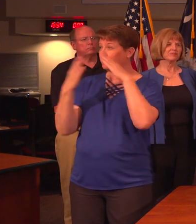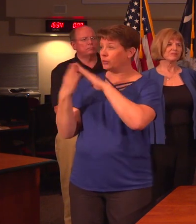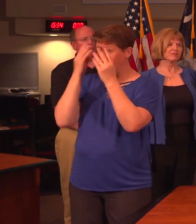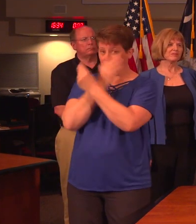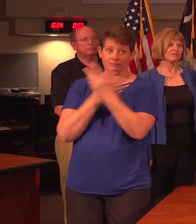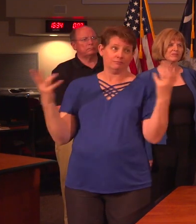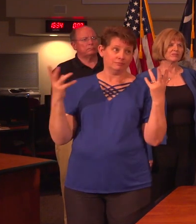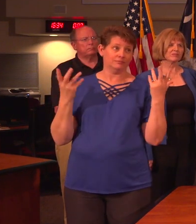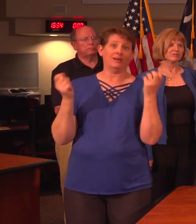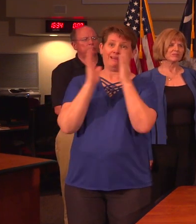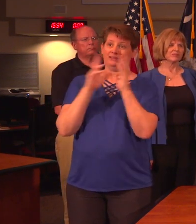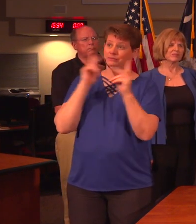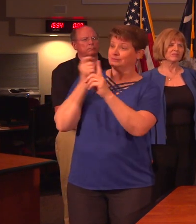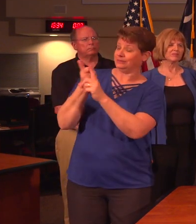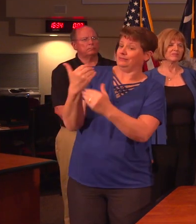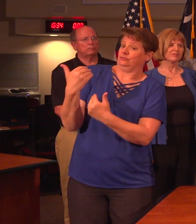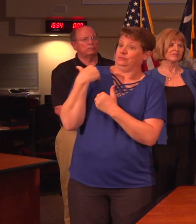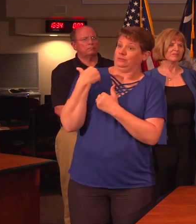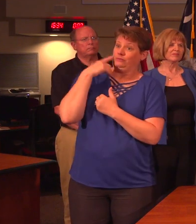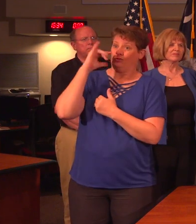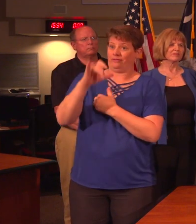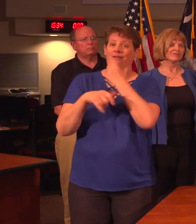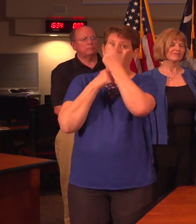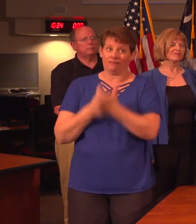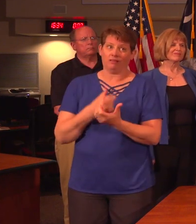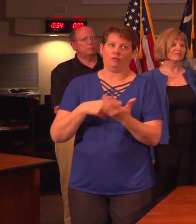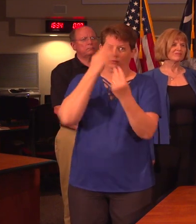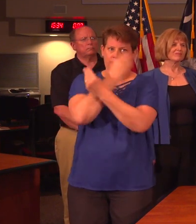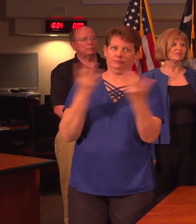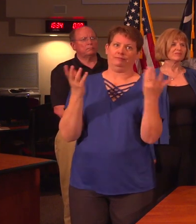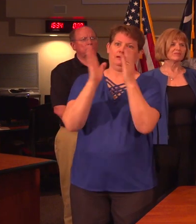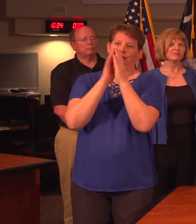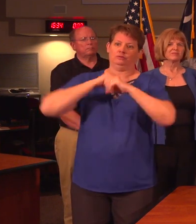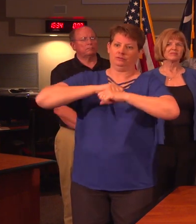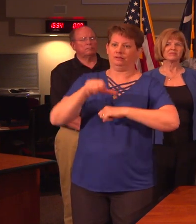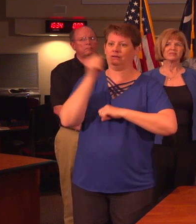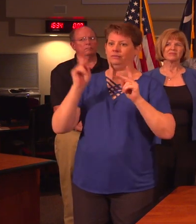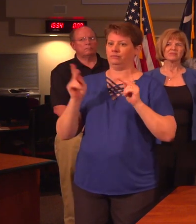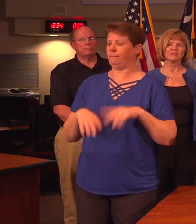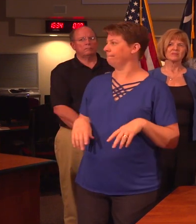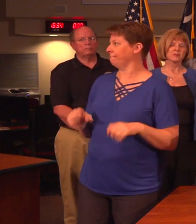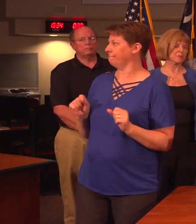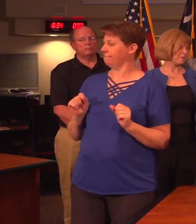messages to ask people to take responsibility to follow the guidance they've been given to protect others. Superintendent,